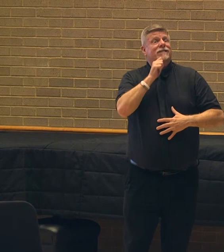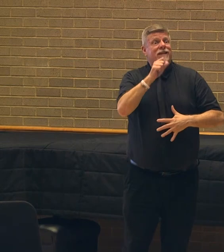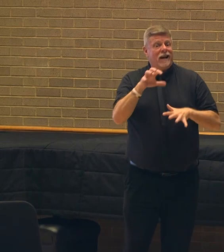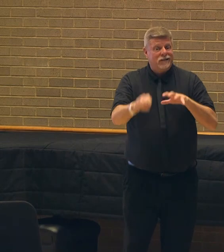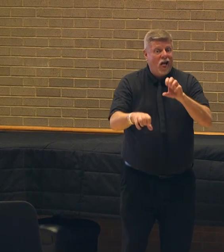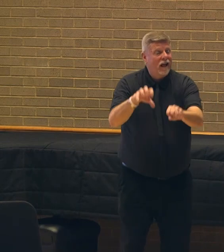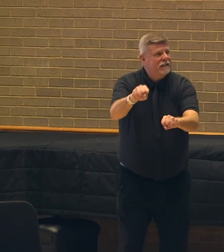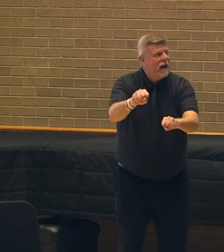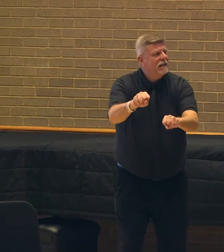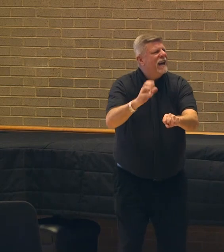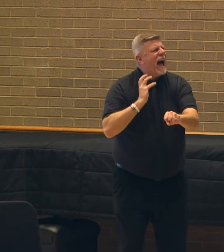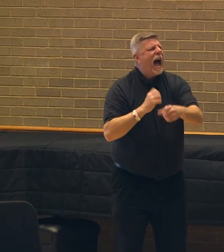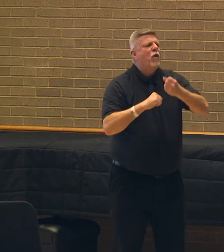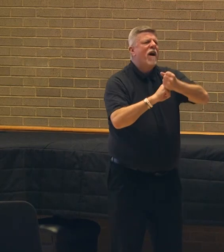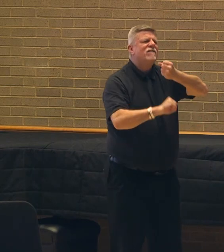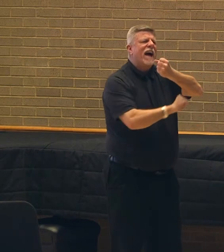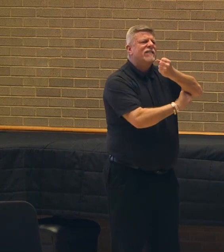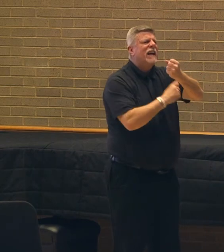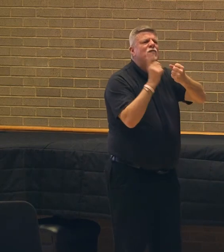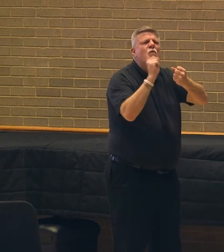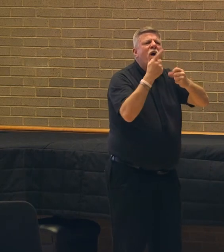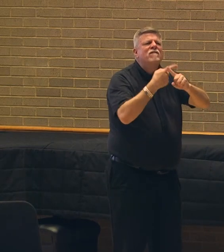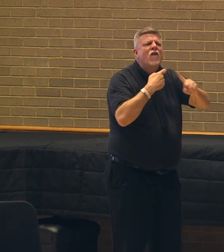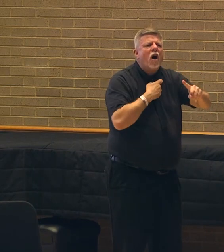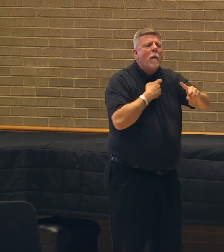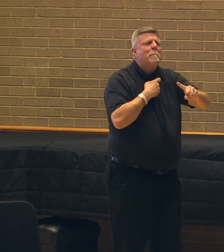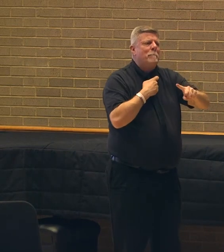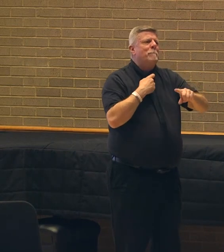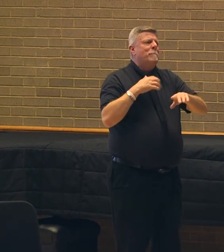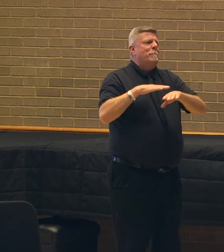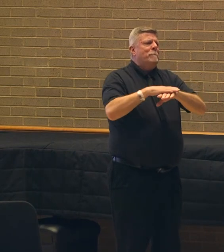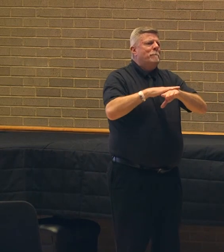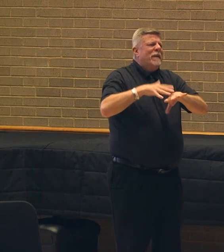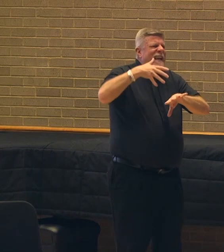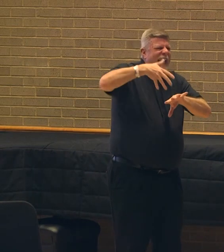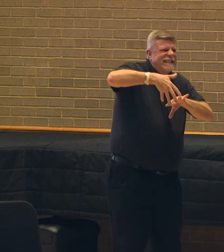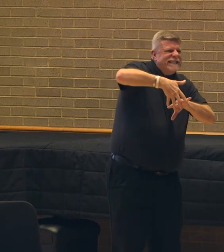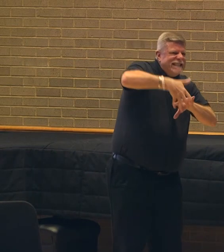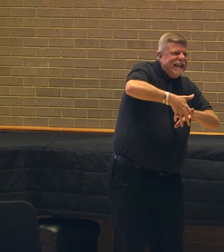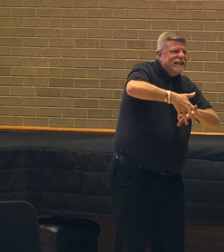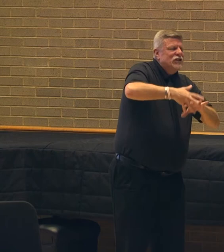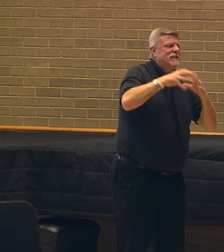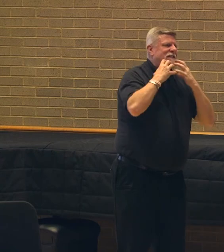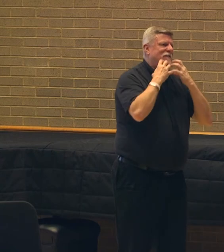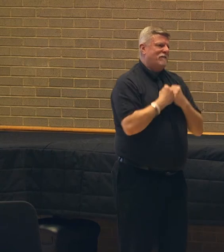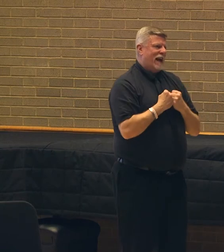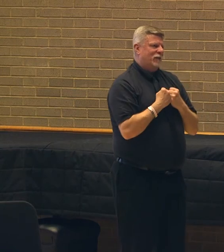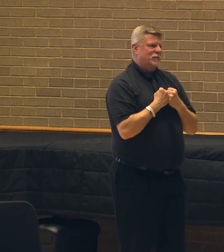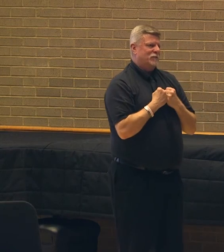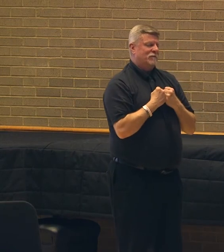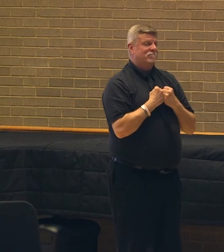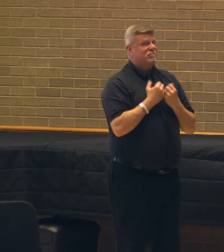of indigenous values to stand on with all of that technology. And perhaps the world would be a different place.